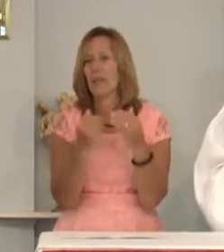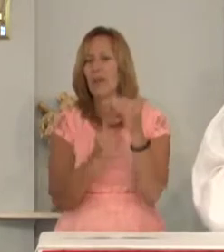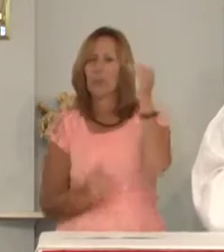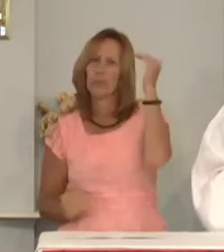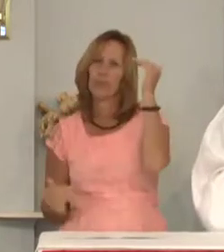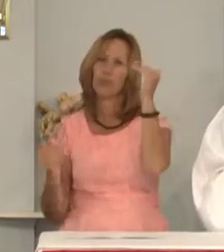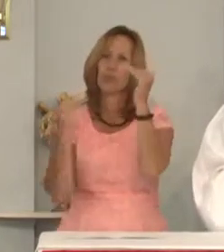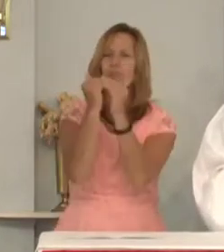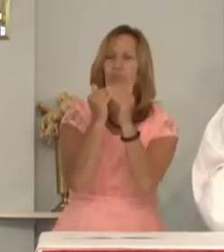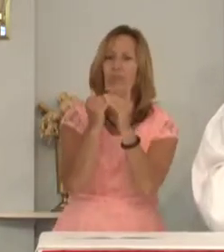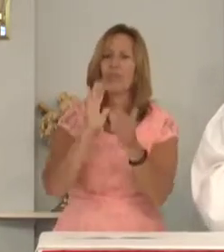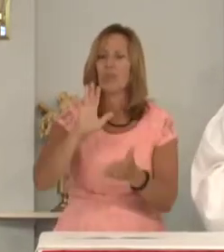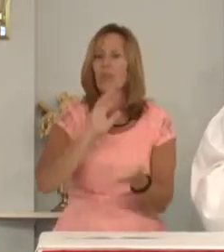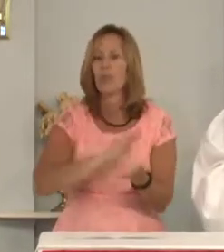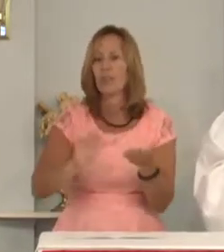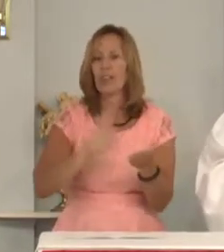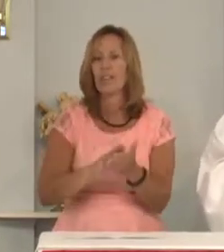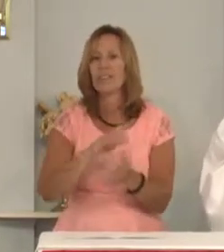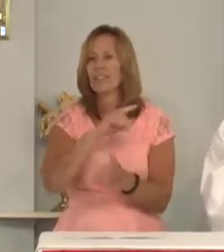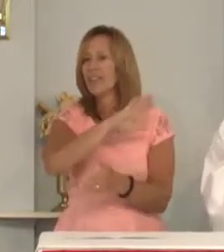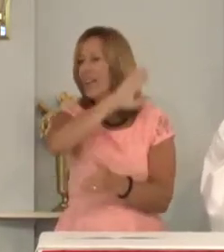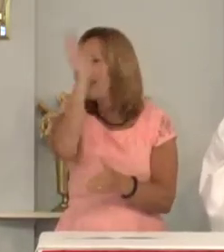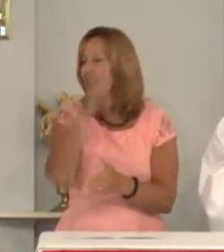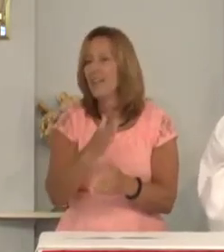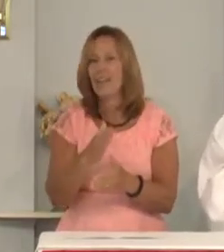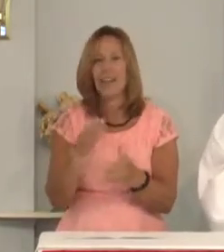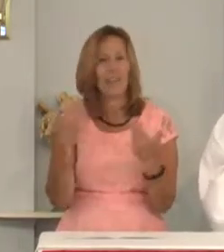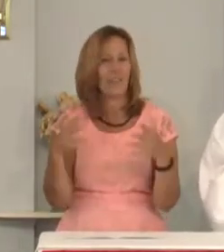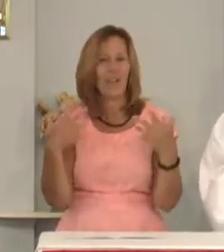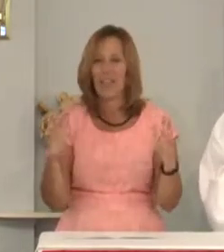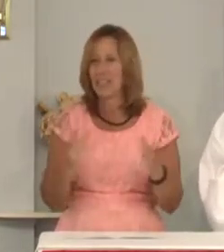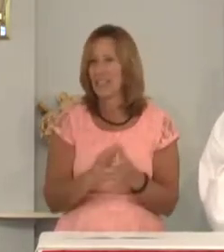Your forgiveness is never to end.